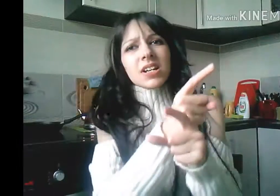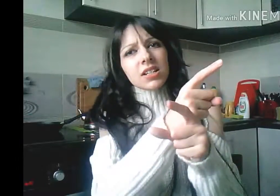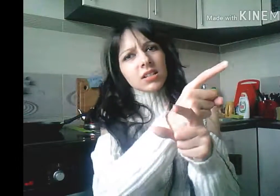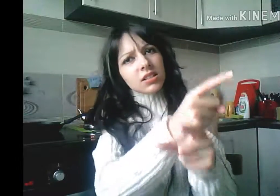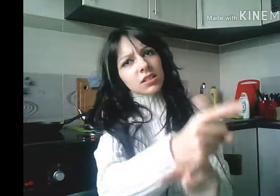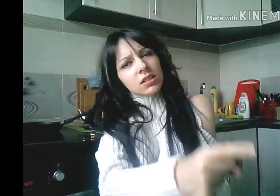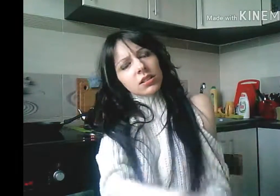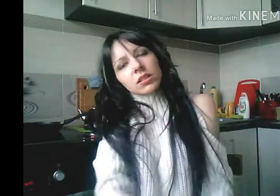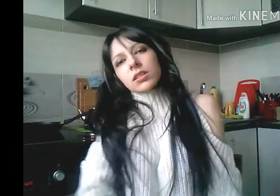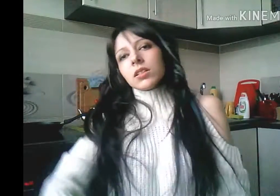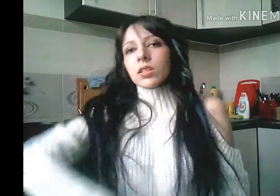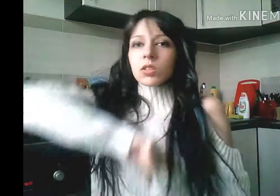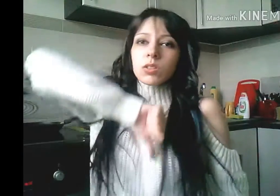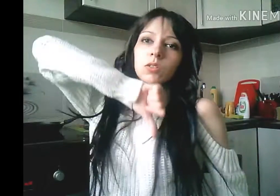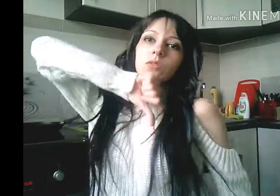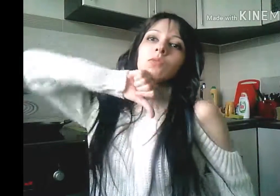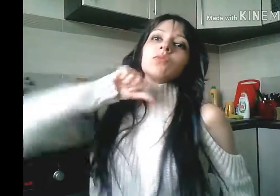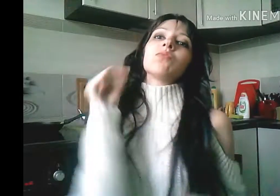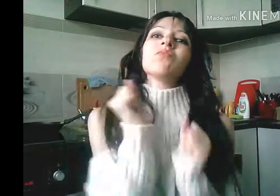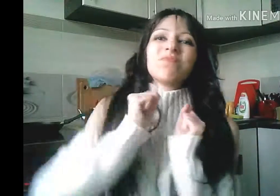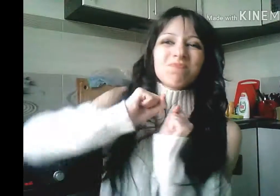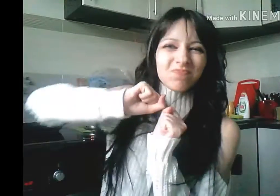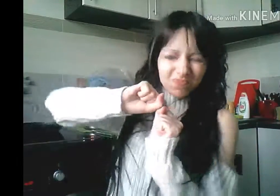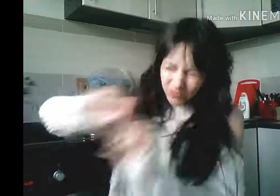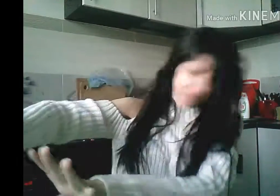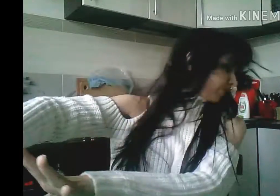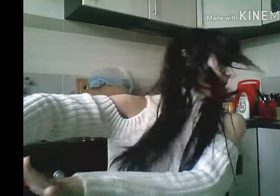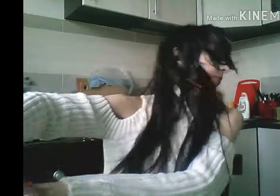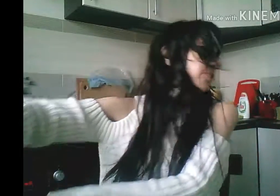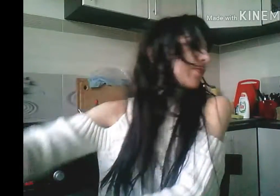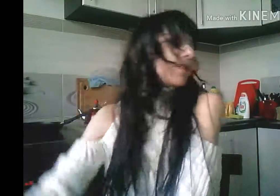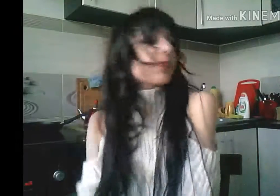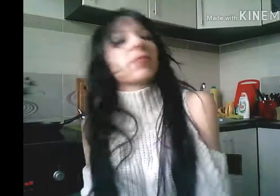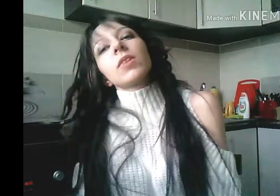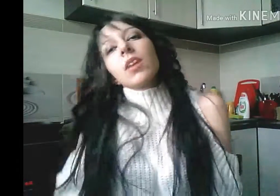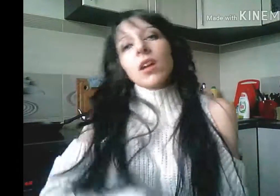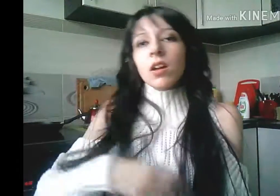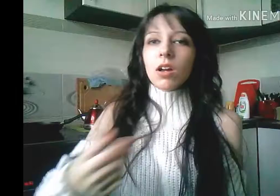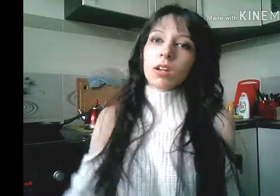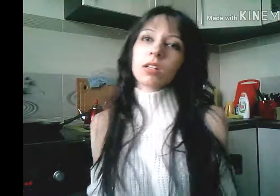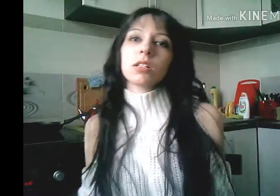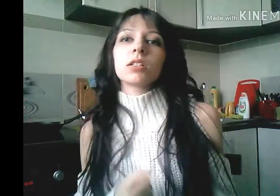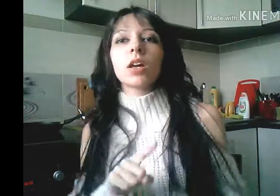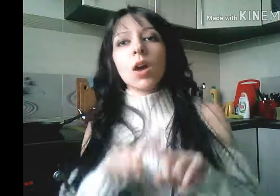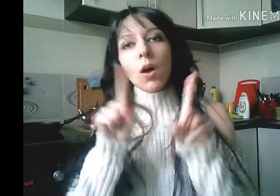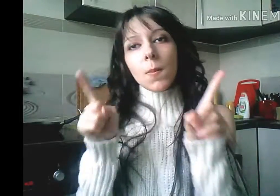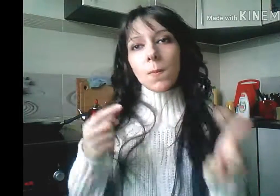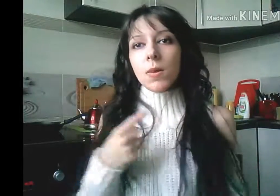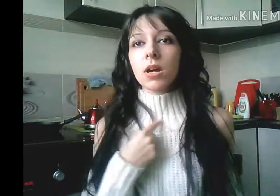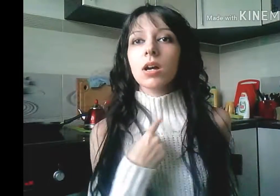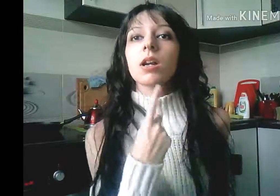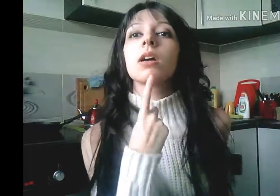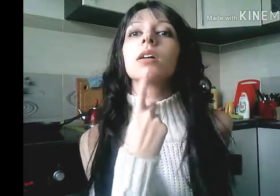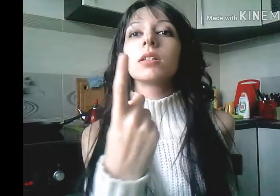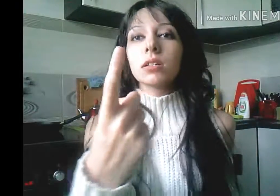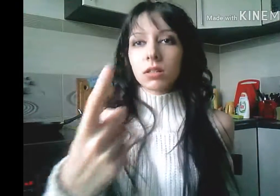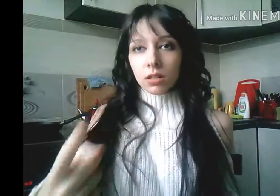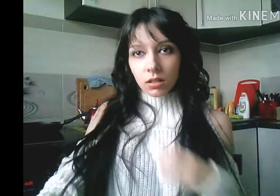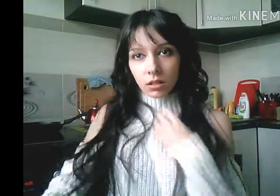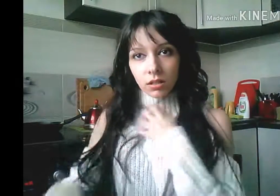right You strip away my pride You cast an eye on the side But I say